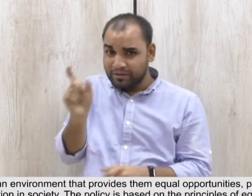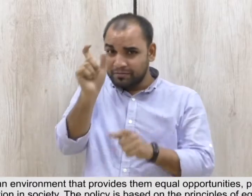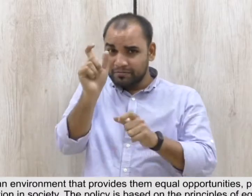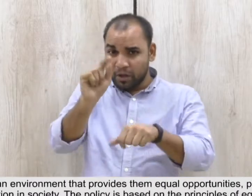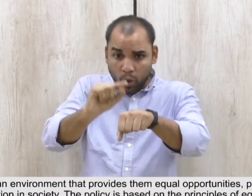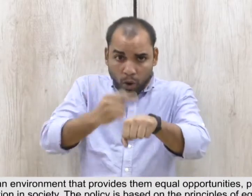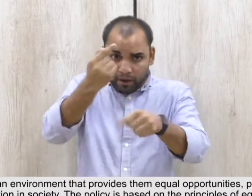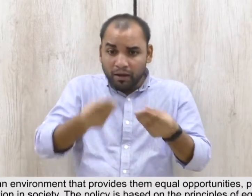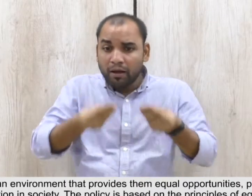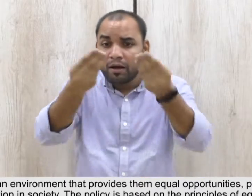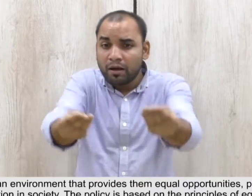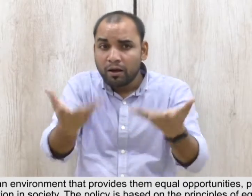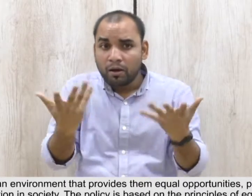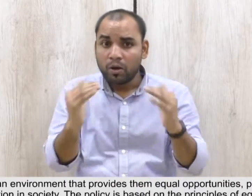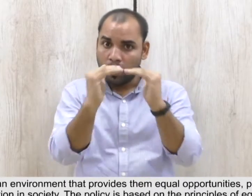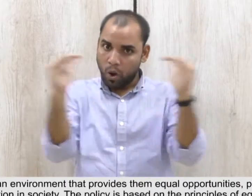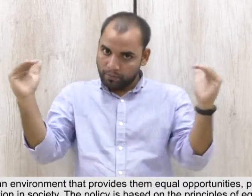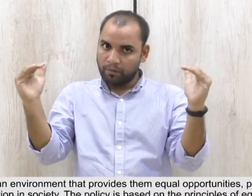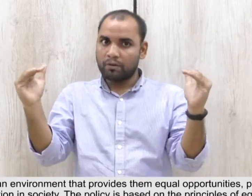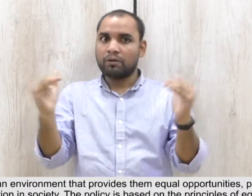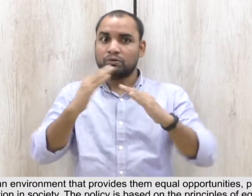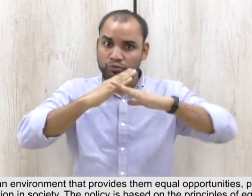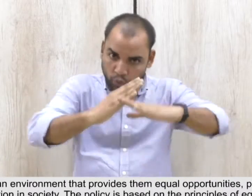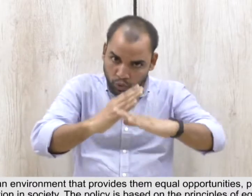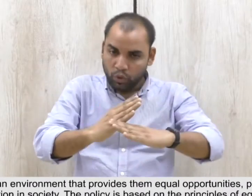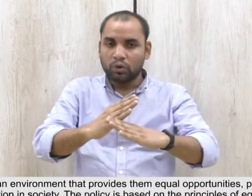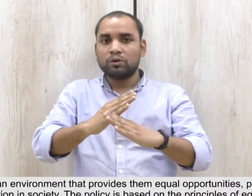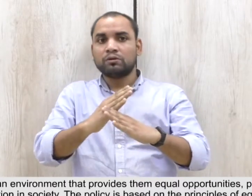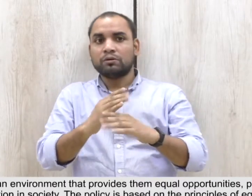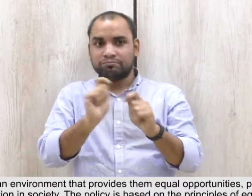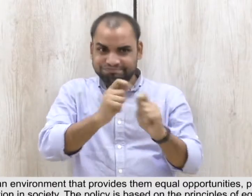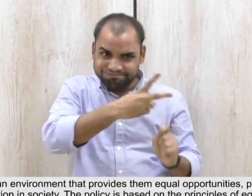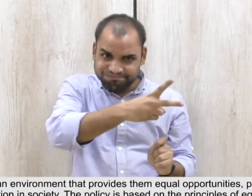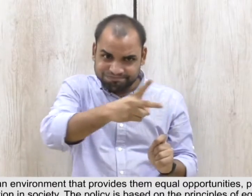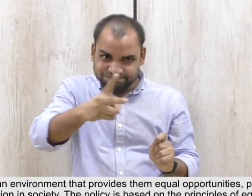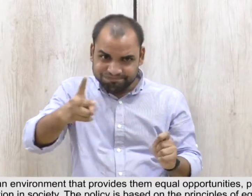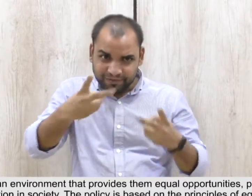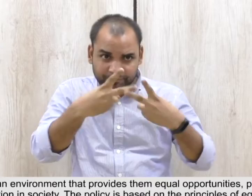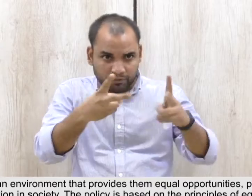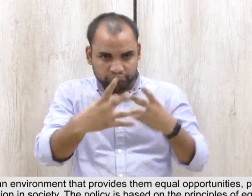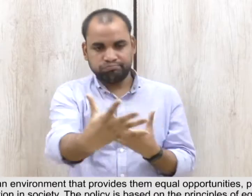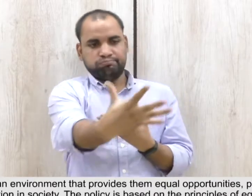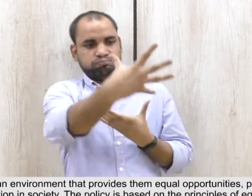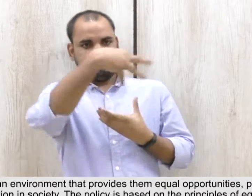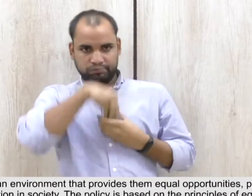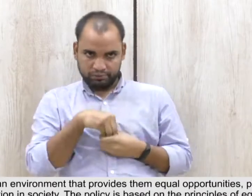create an environment that provides them equal opportunities, protection of their rights, and full participation in society.